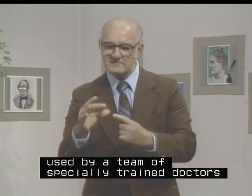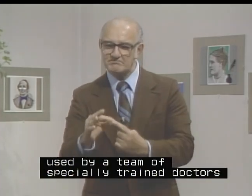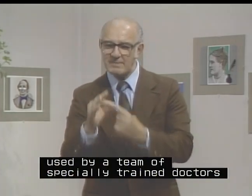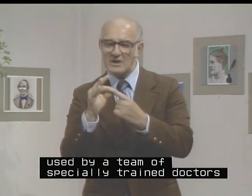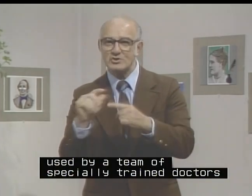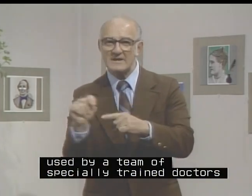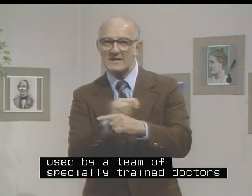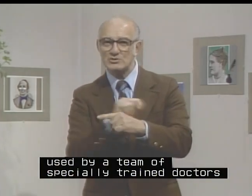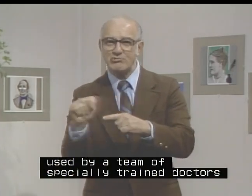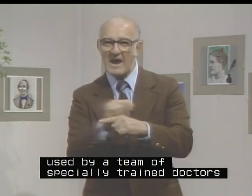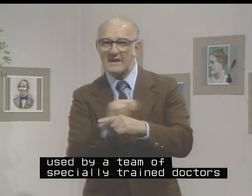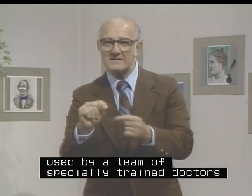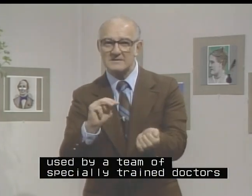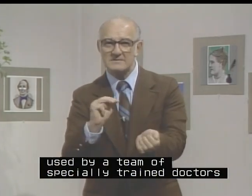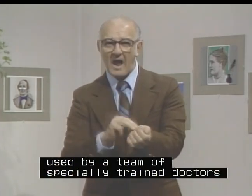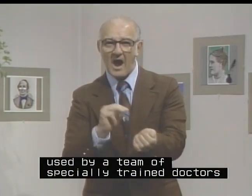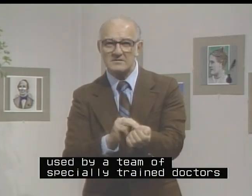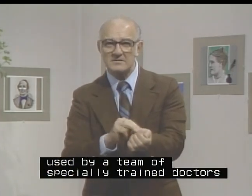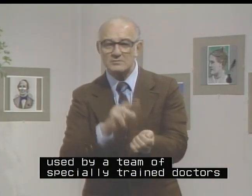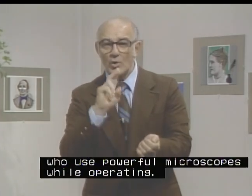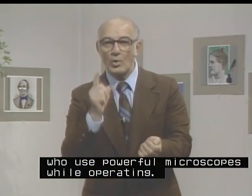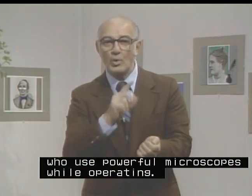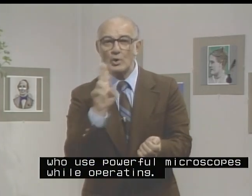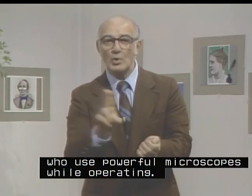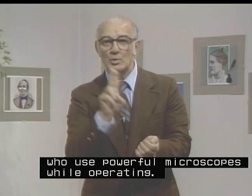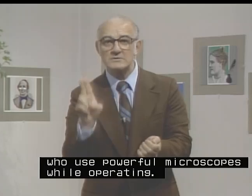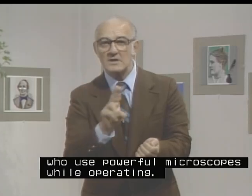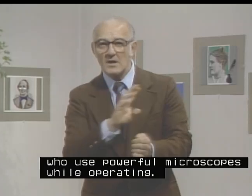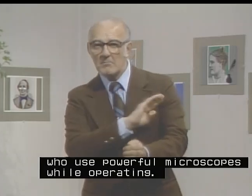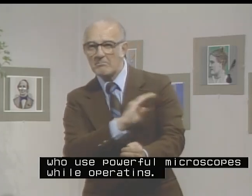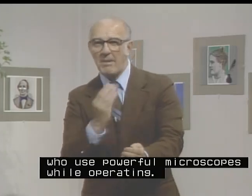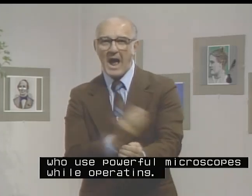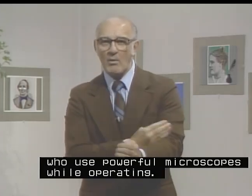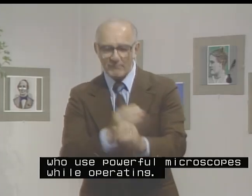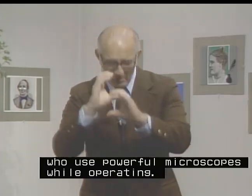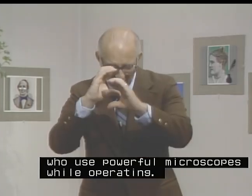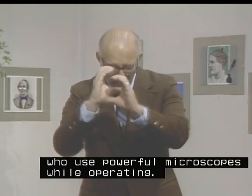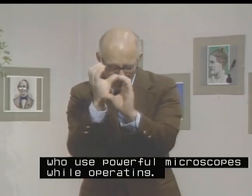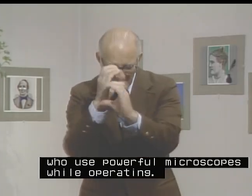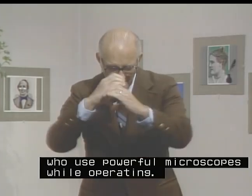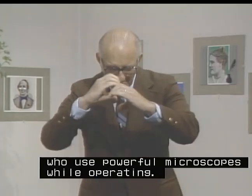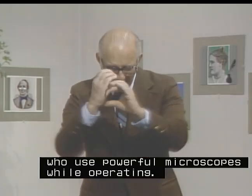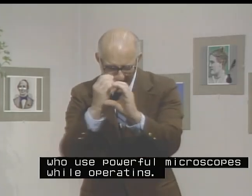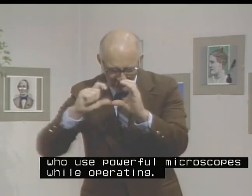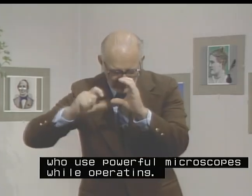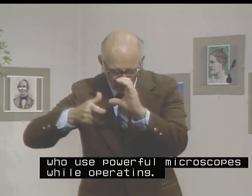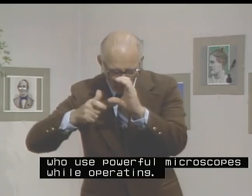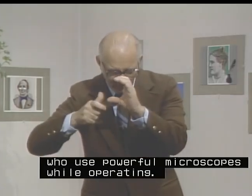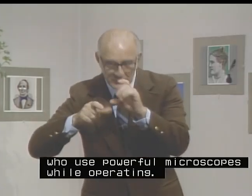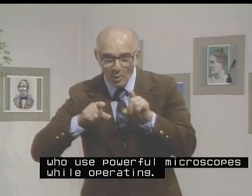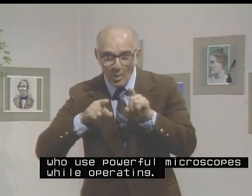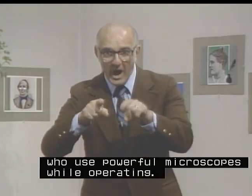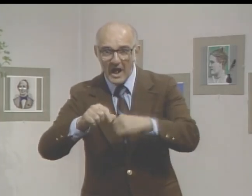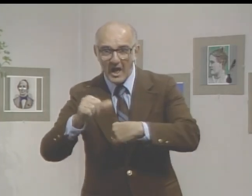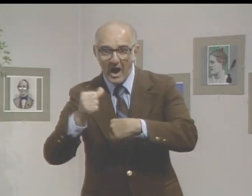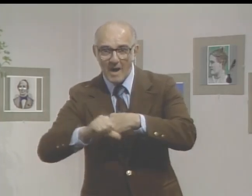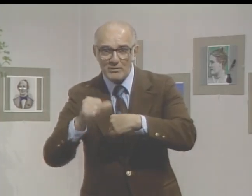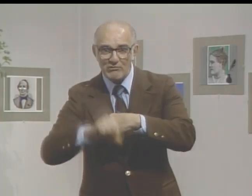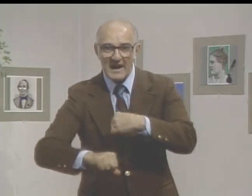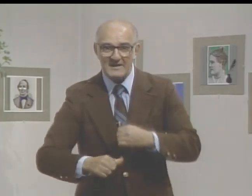specially trained doctors who use powerful microscopes while operating.